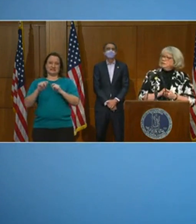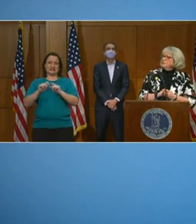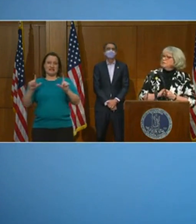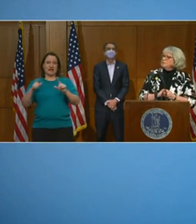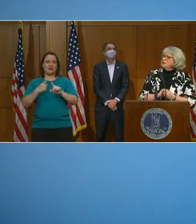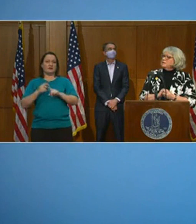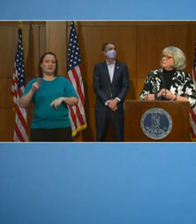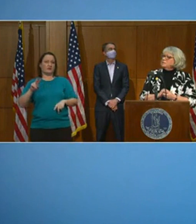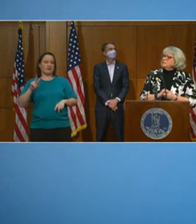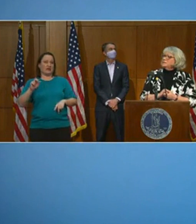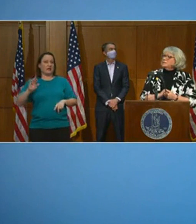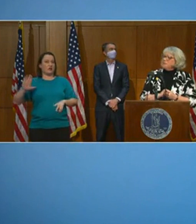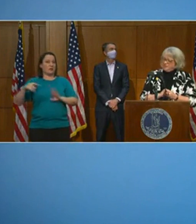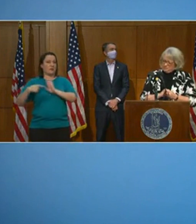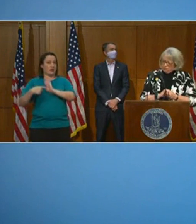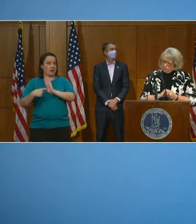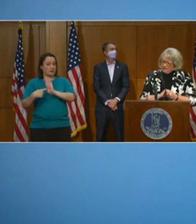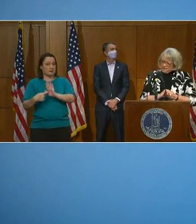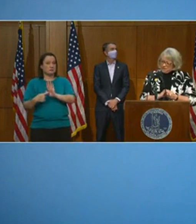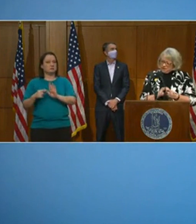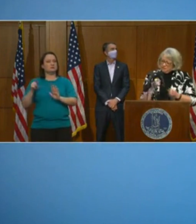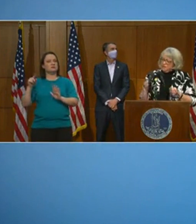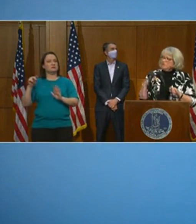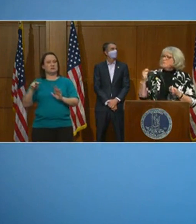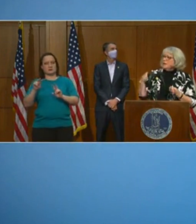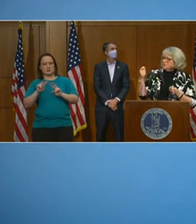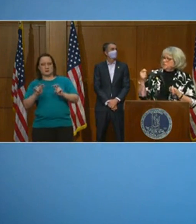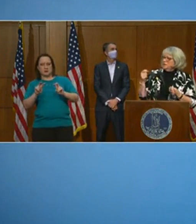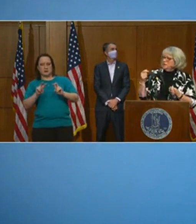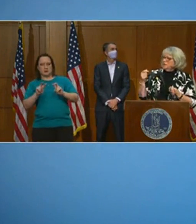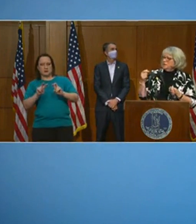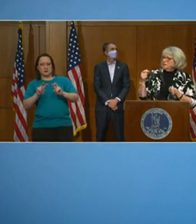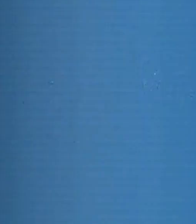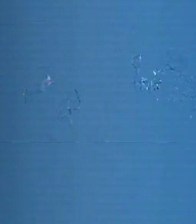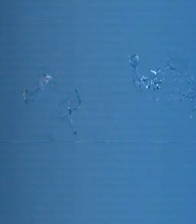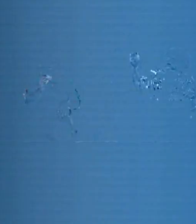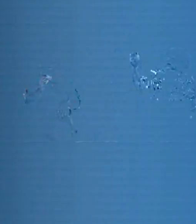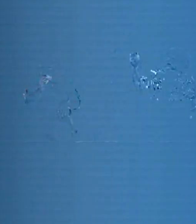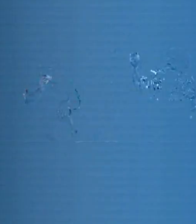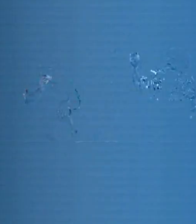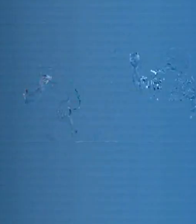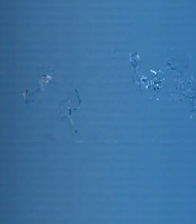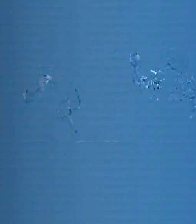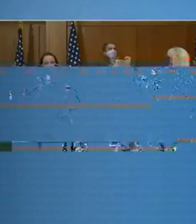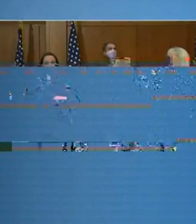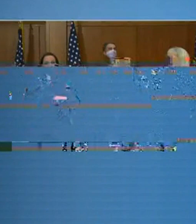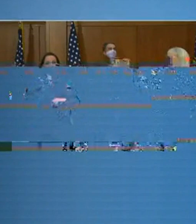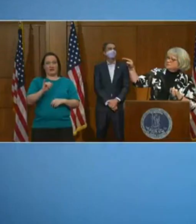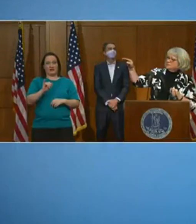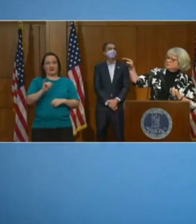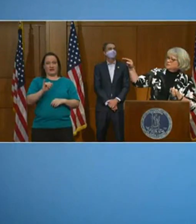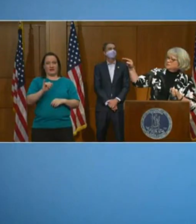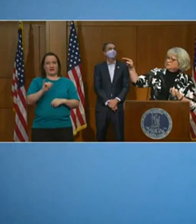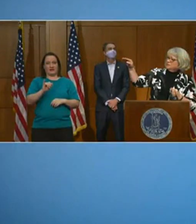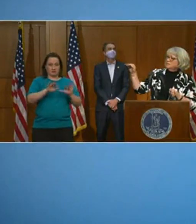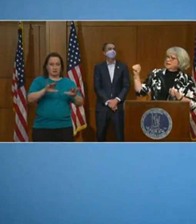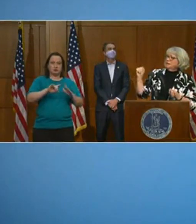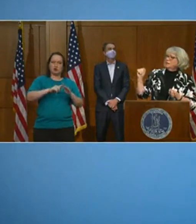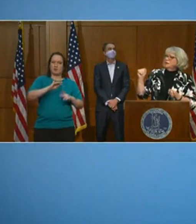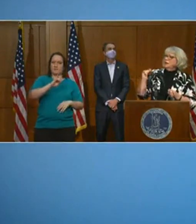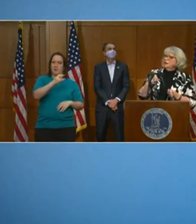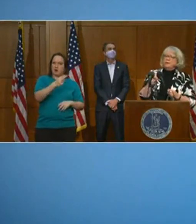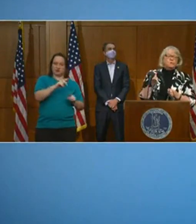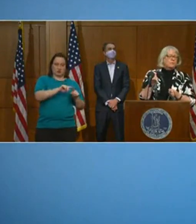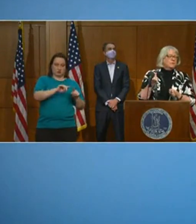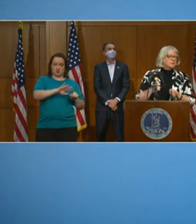as we looked at their models. And what this looks at is the rate of infection. And we're starting off in March, and you can see we've slowly but surely come